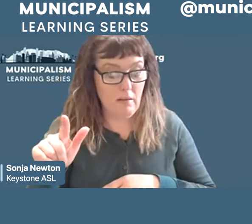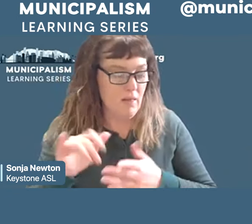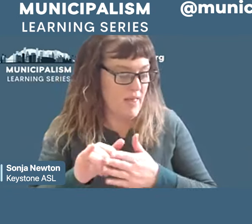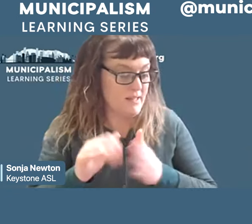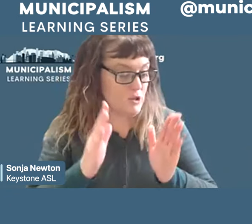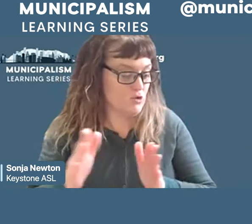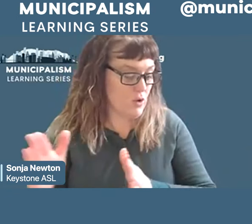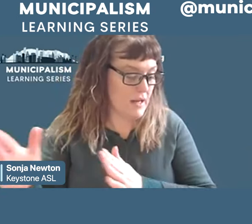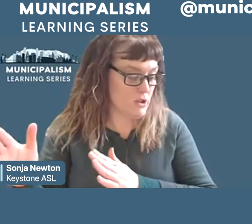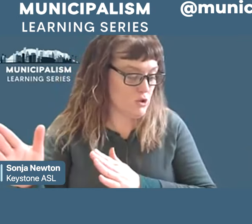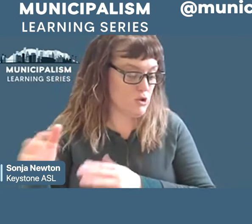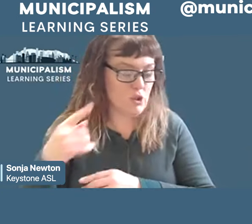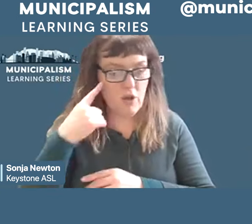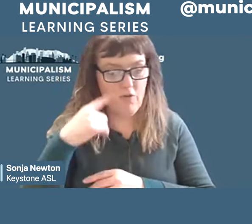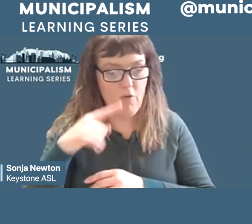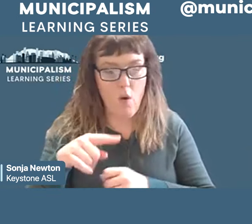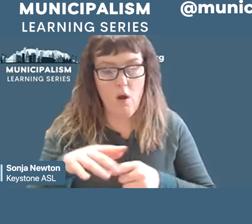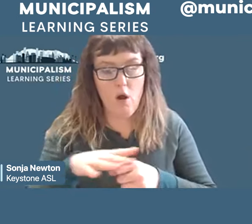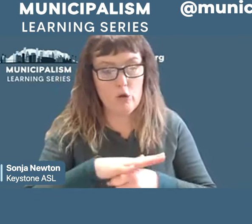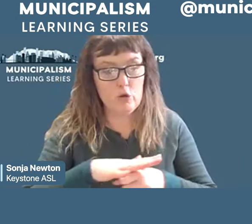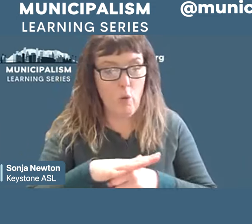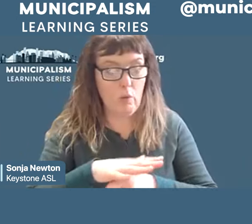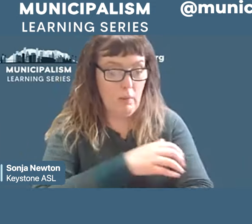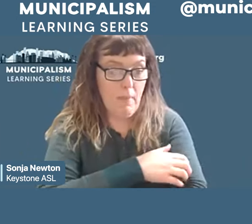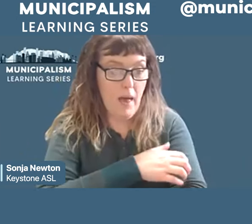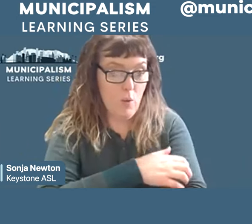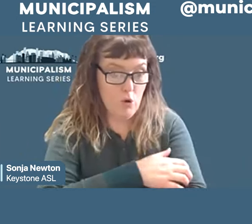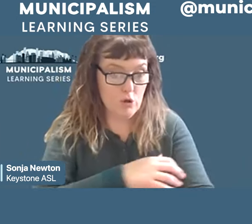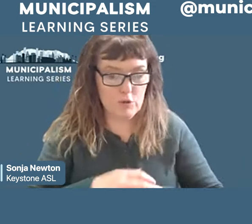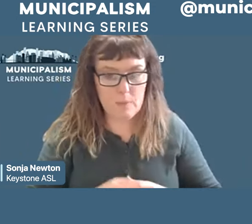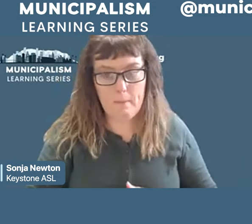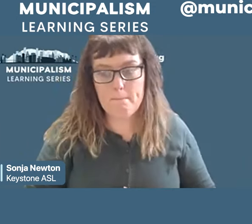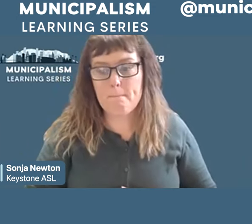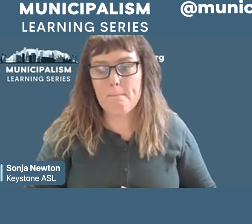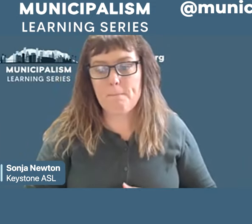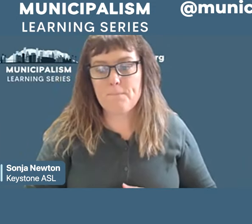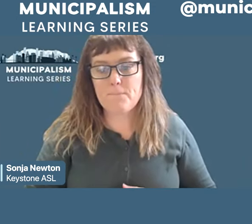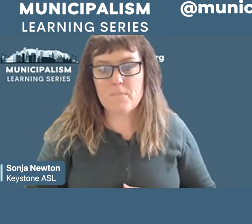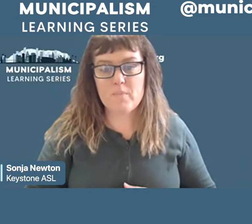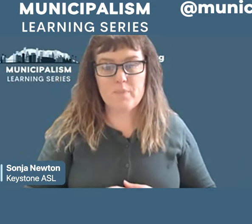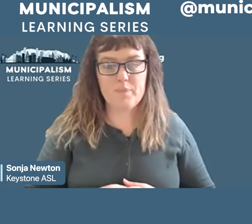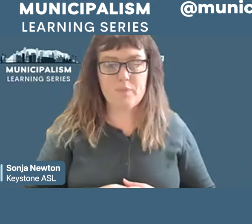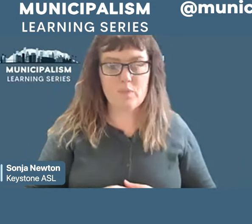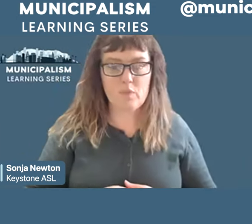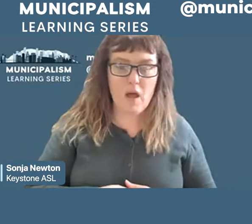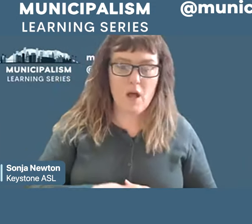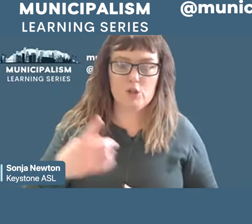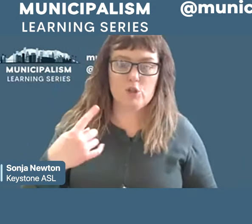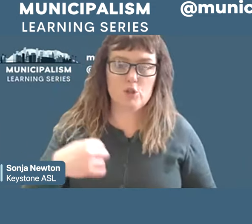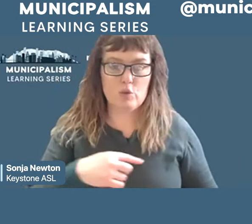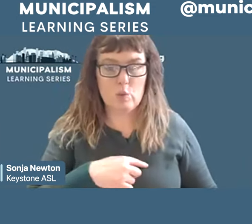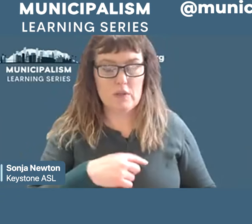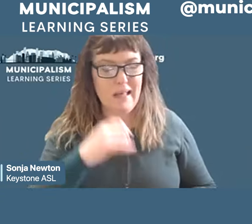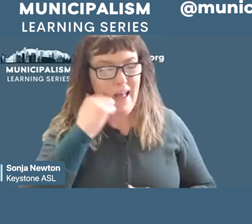building local power. Finally, want to stress that we are heirs to what we might call everyday municipal